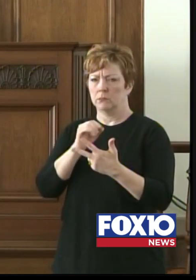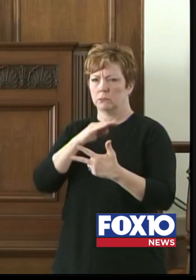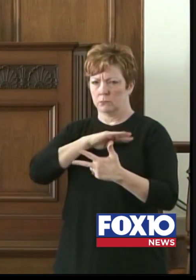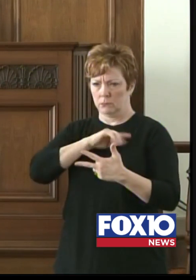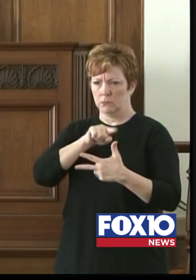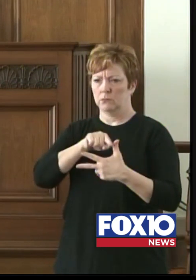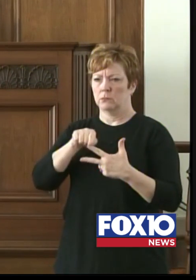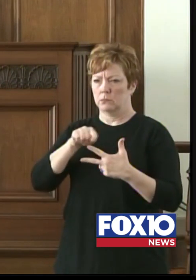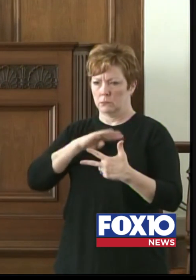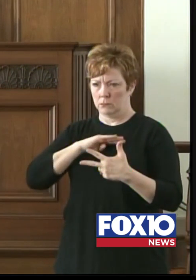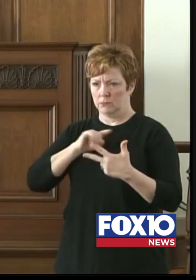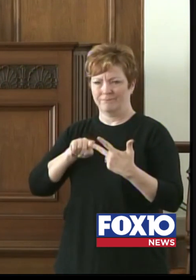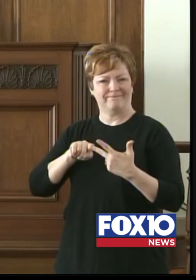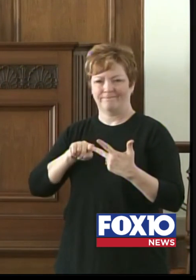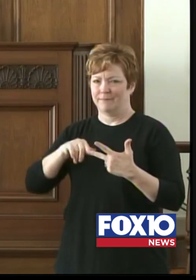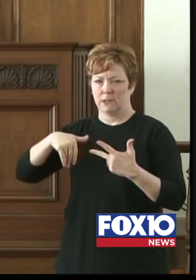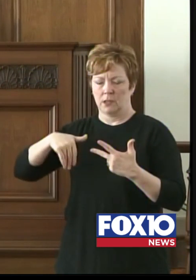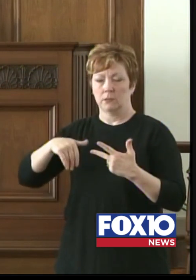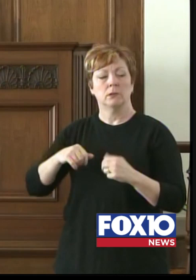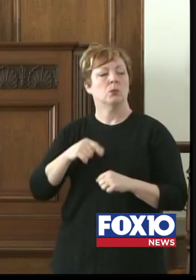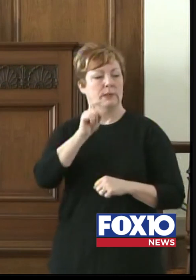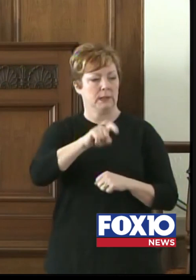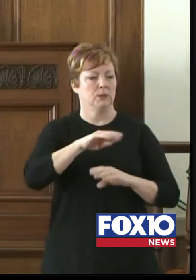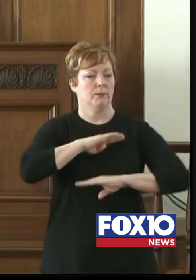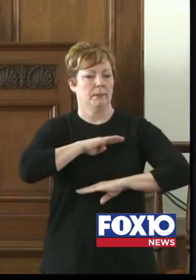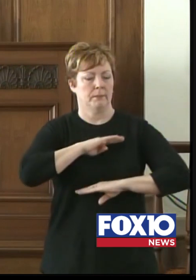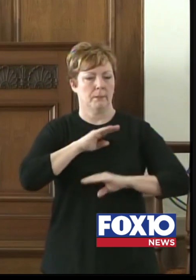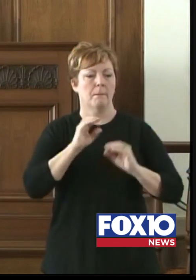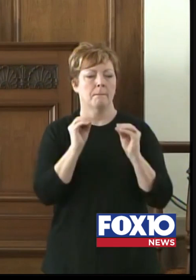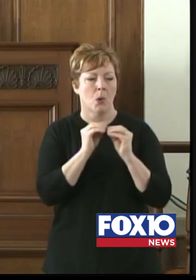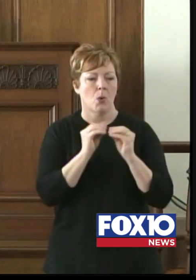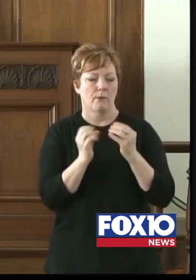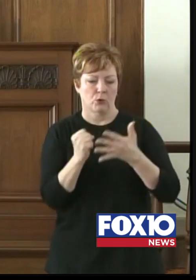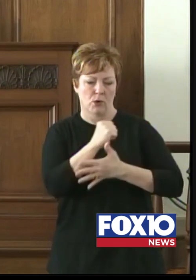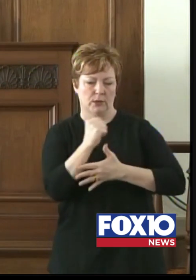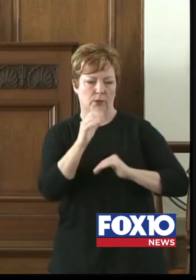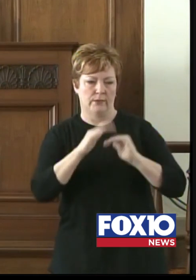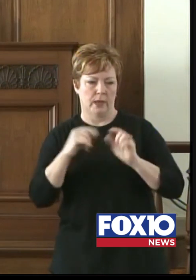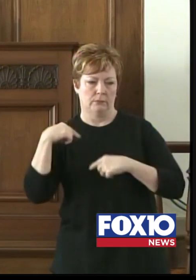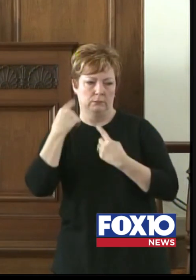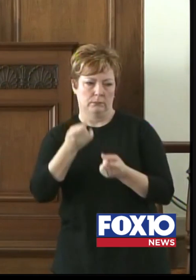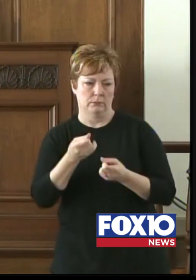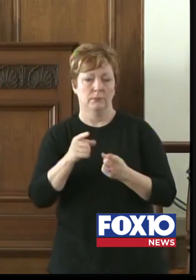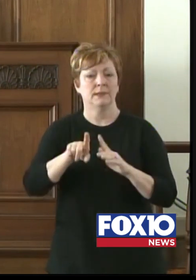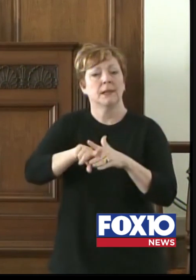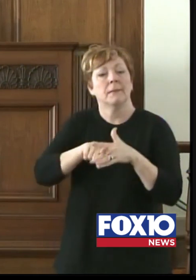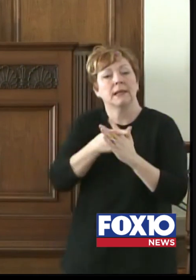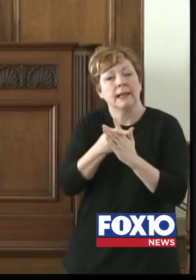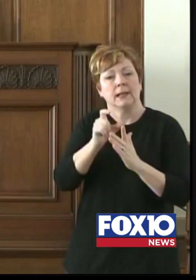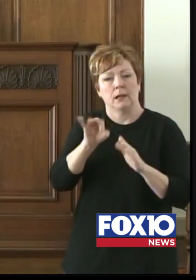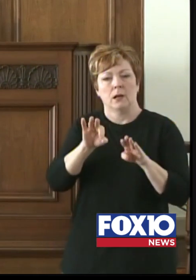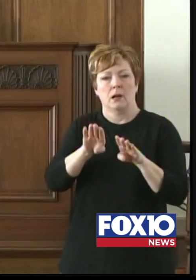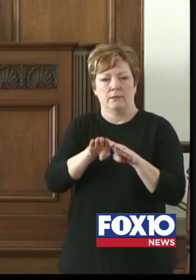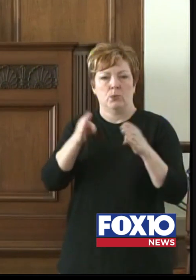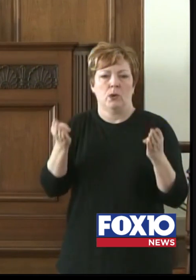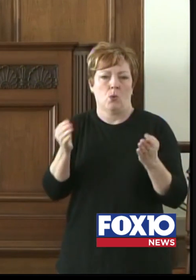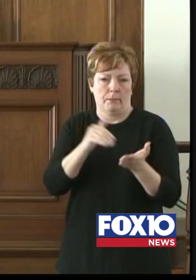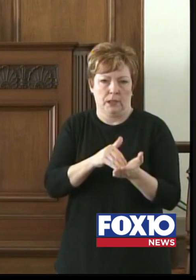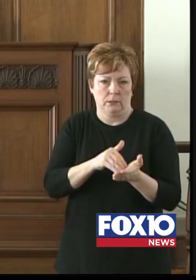to get further? Well, we need to make more of the criteria than we have thus far. And this is a beginning of a reopening effort.